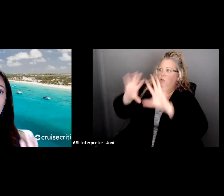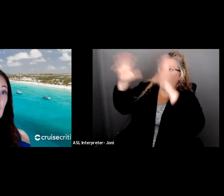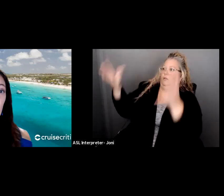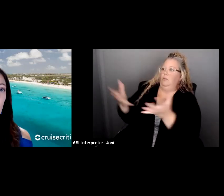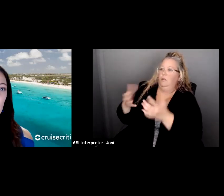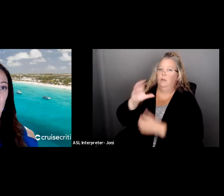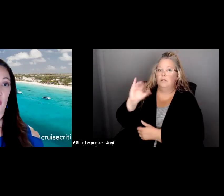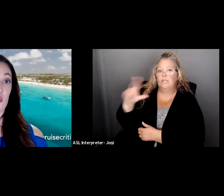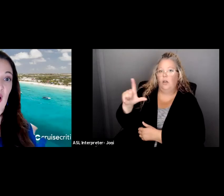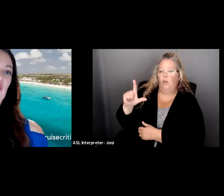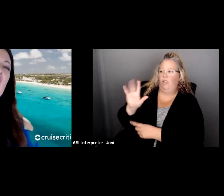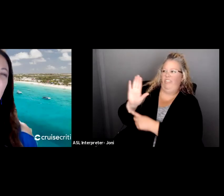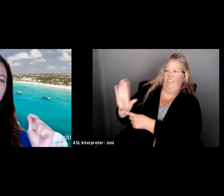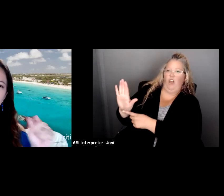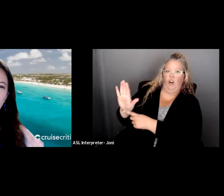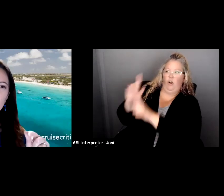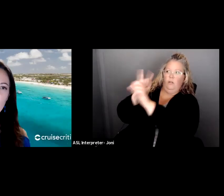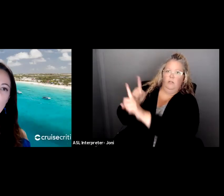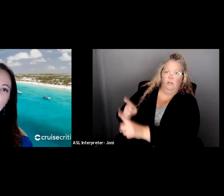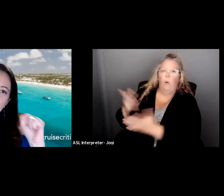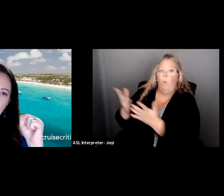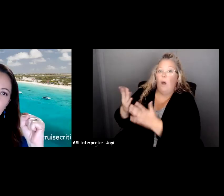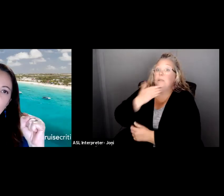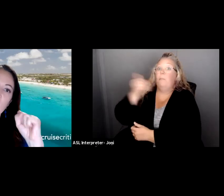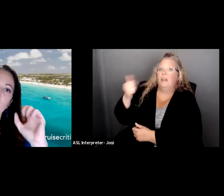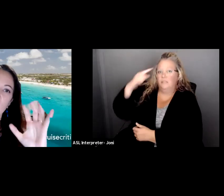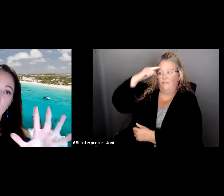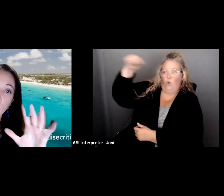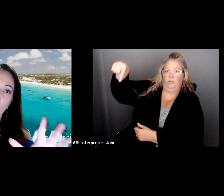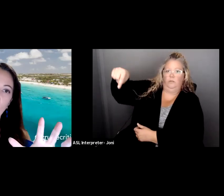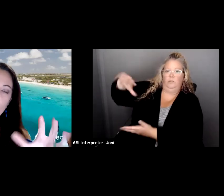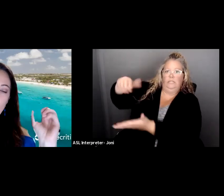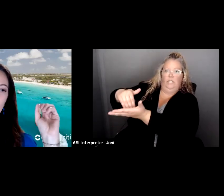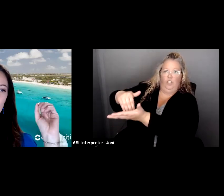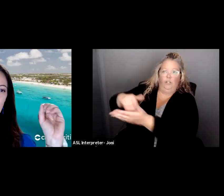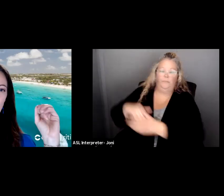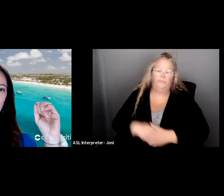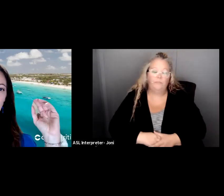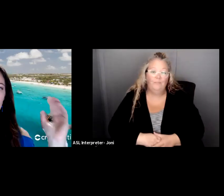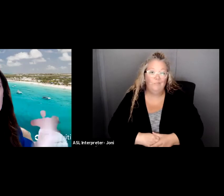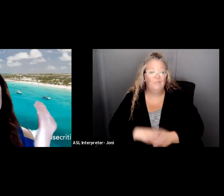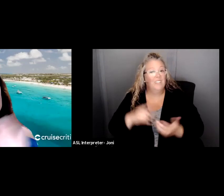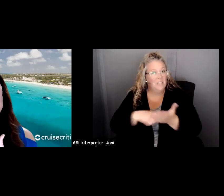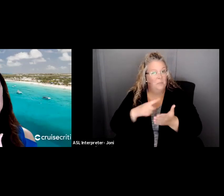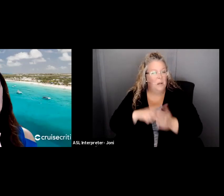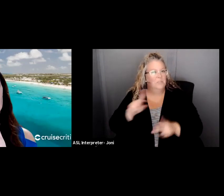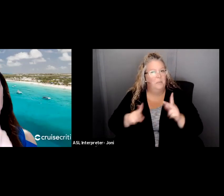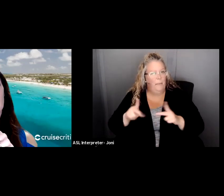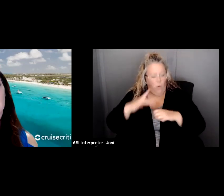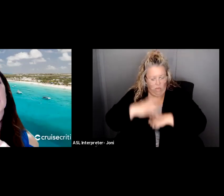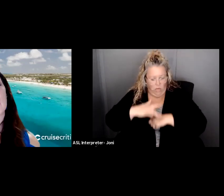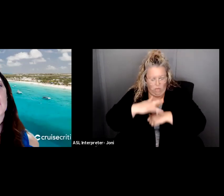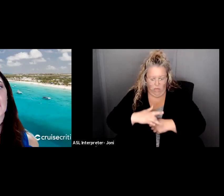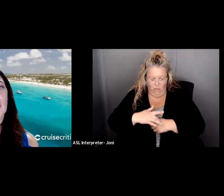and, and what things are best. And a lot of times if people are fighting for their goal, then through this process,